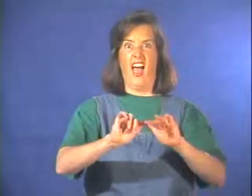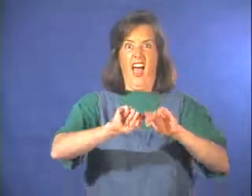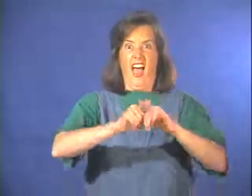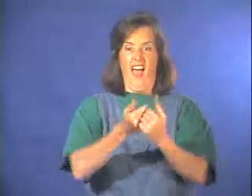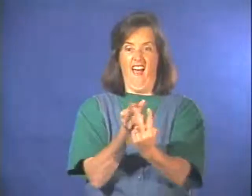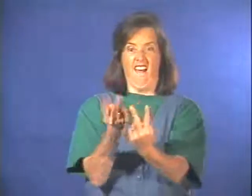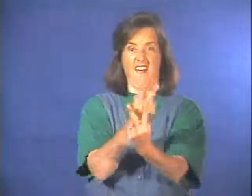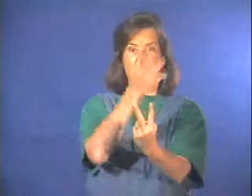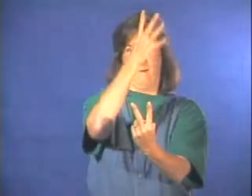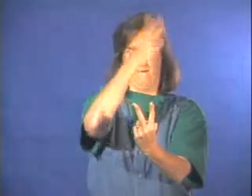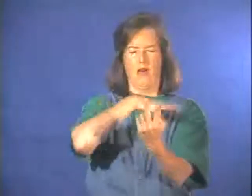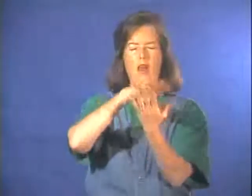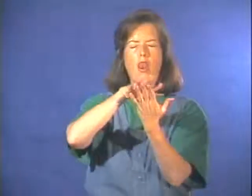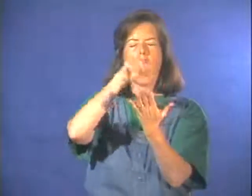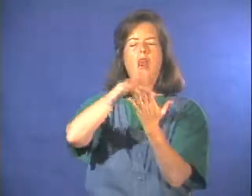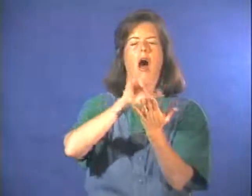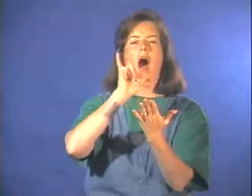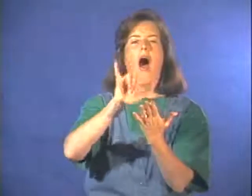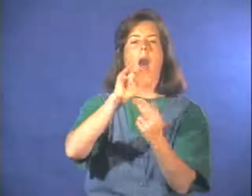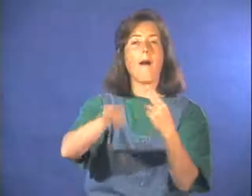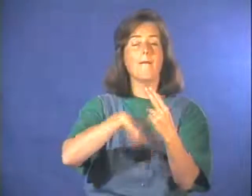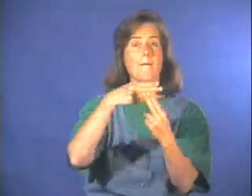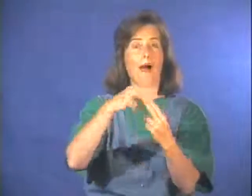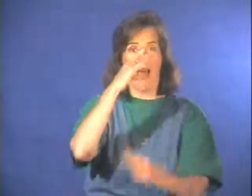That's how the men learned about elephants.